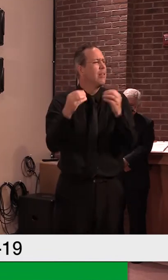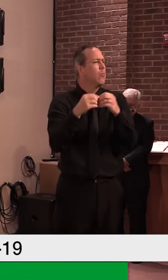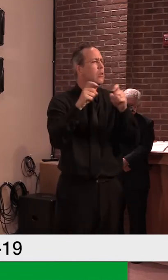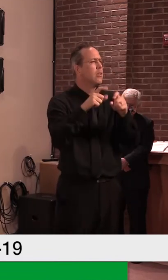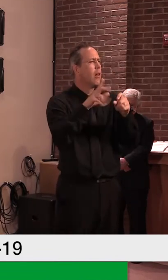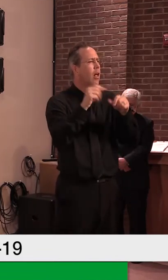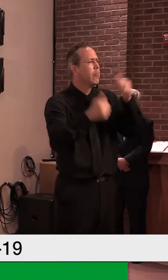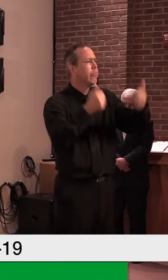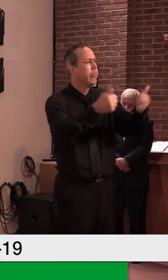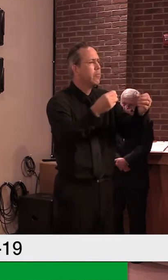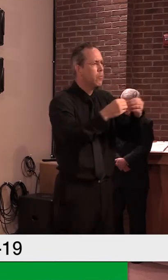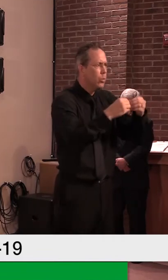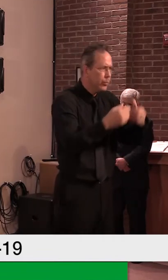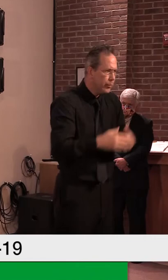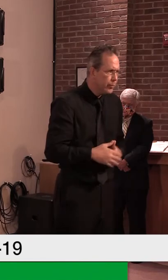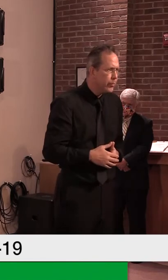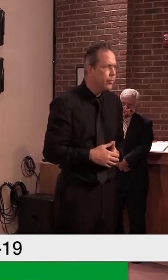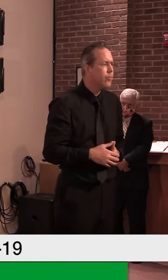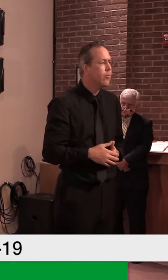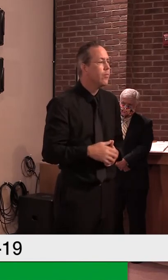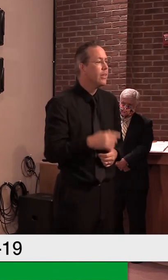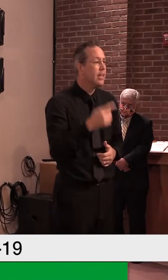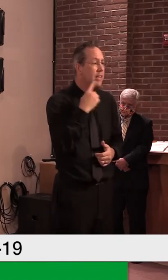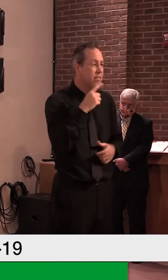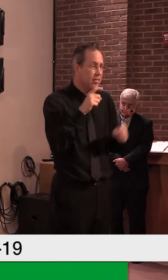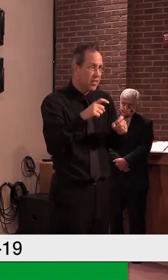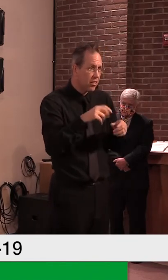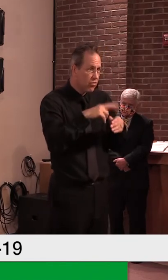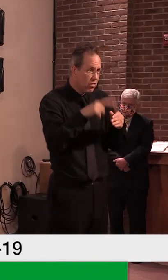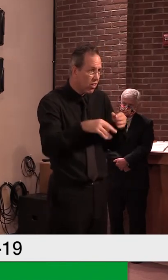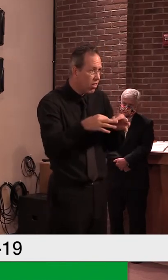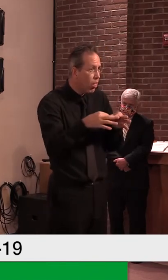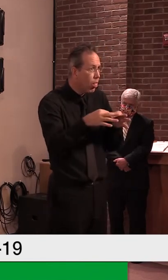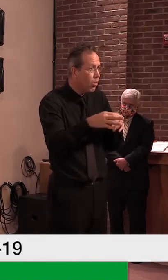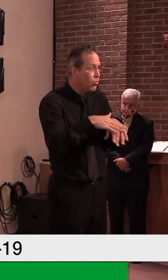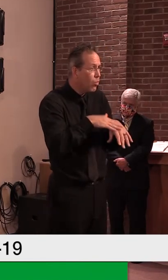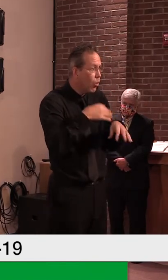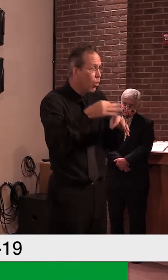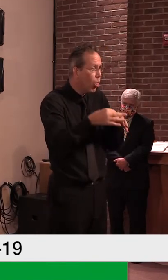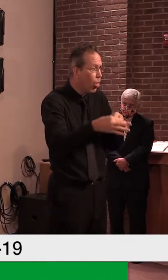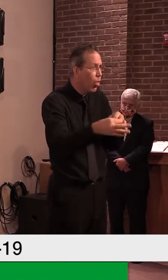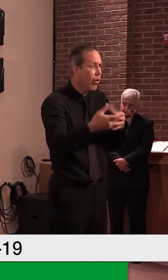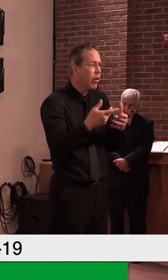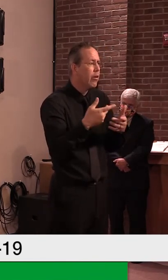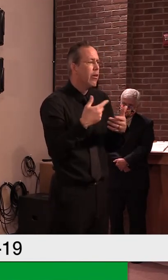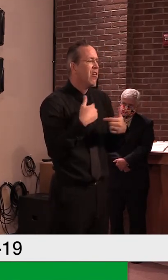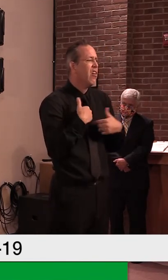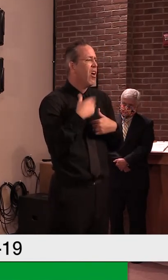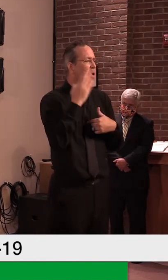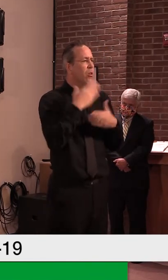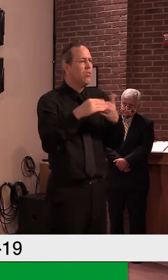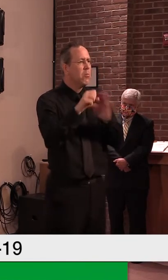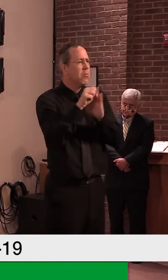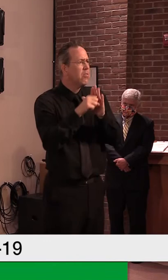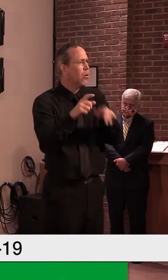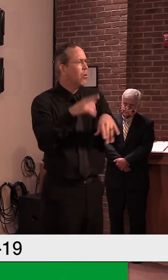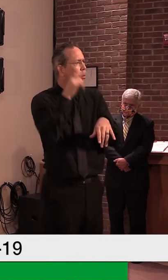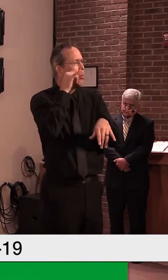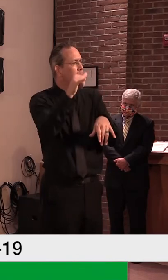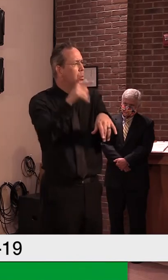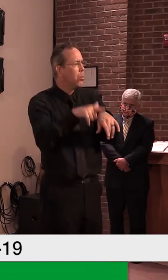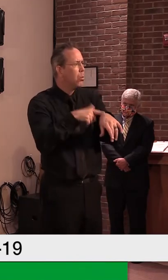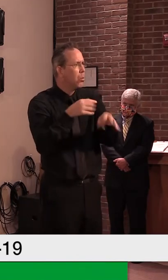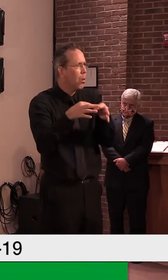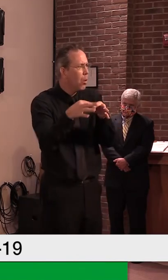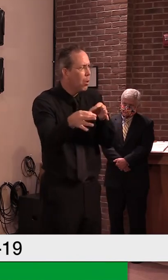turnaround time should be an issue everywhere, including the Northeast, like it is in some other parts of the country, we want to have